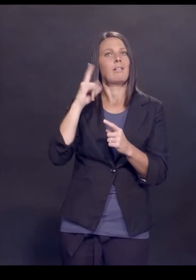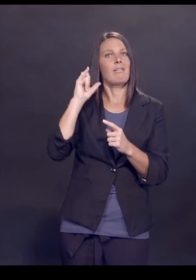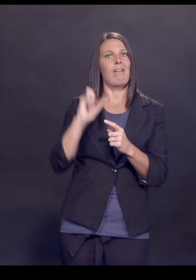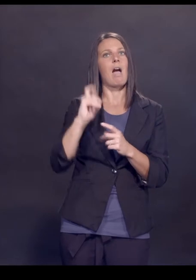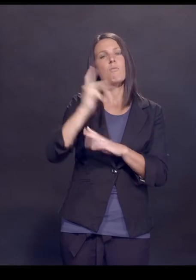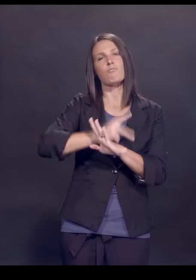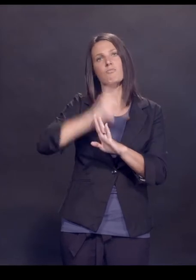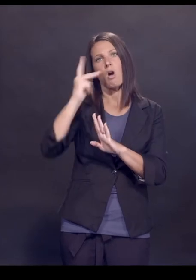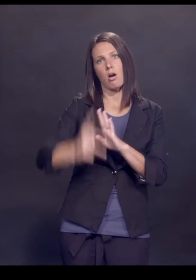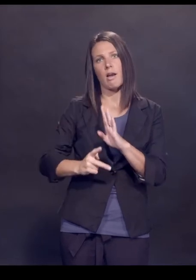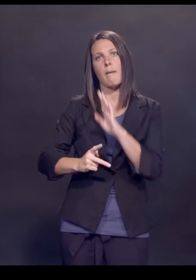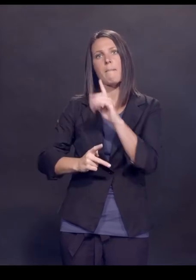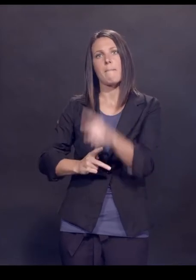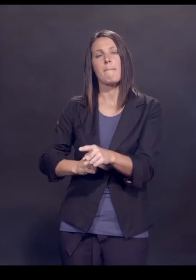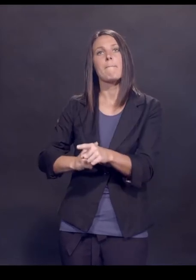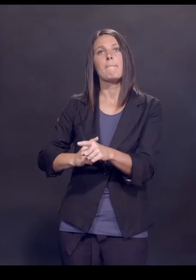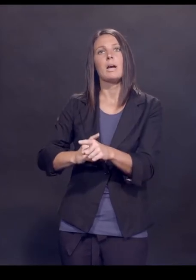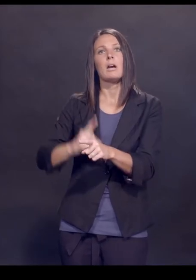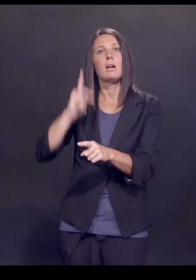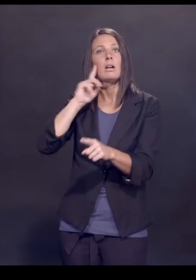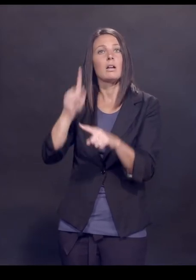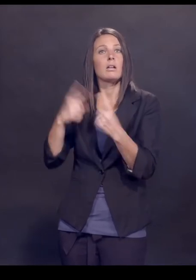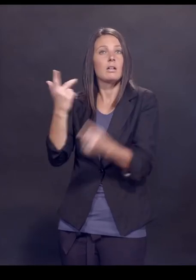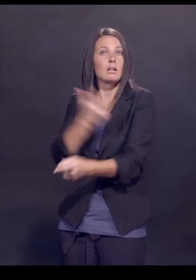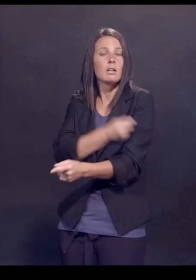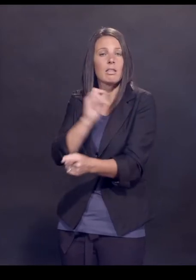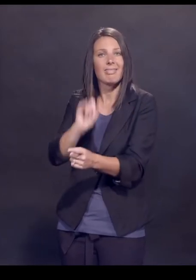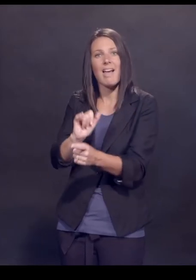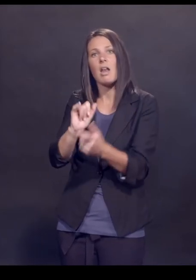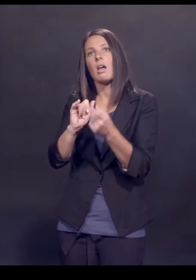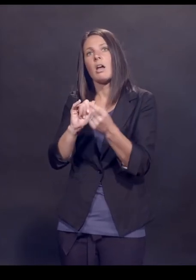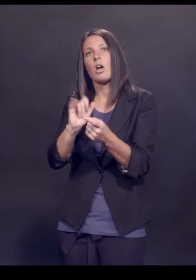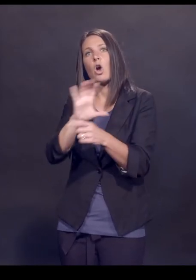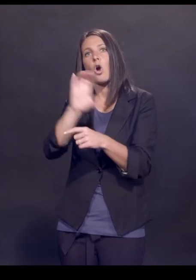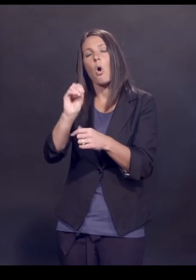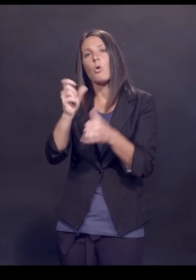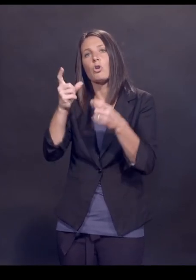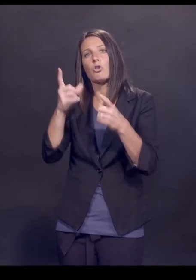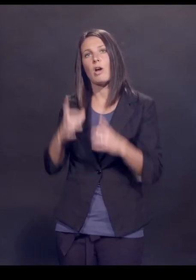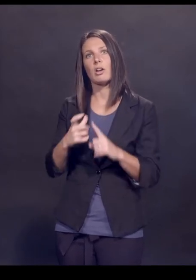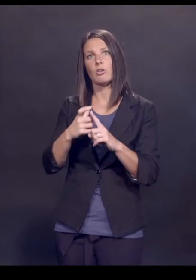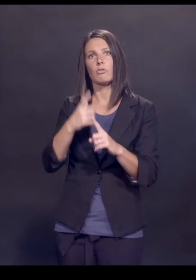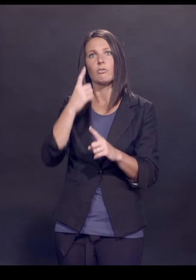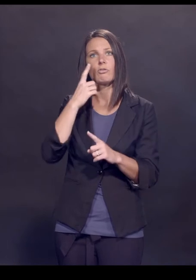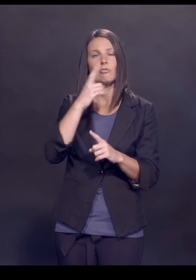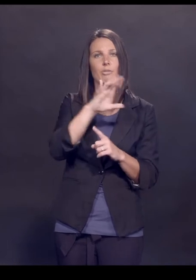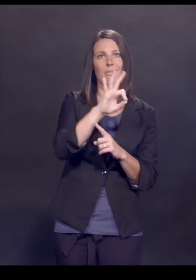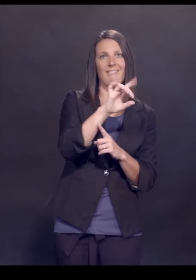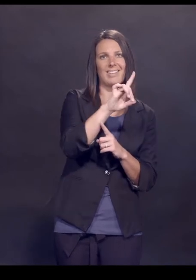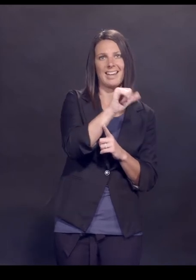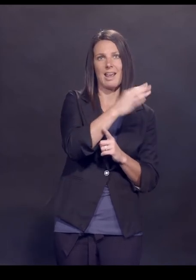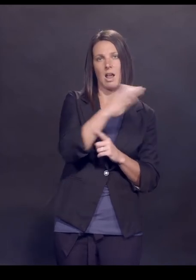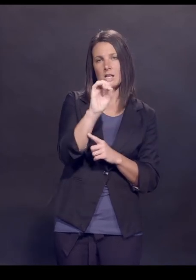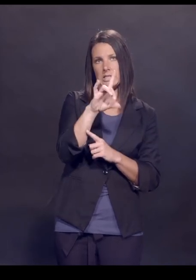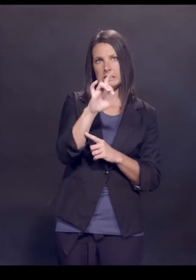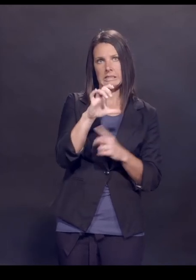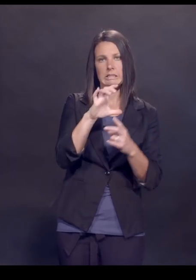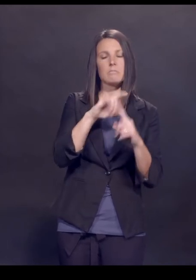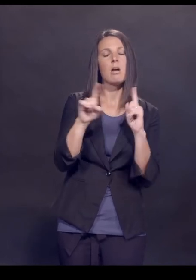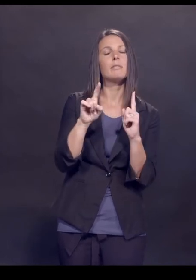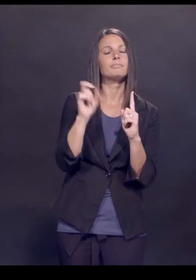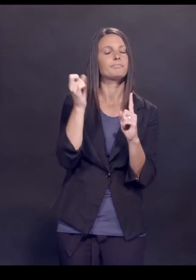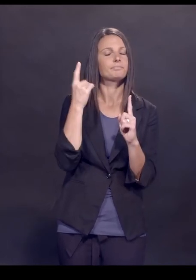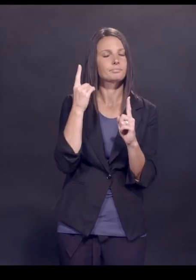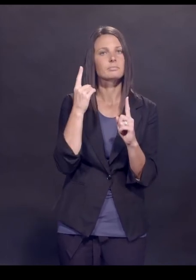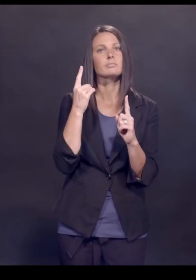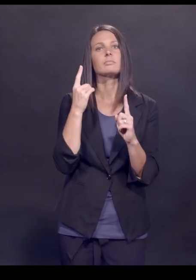Vaccine Adverse Events Reporting System program that is co-directed by the CDC and the FDA. But it's, not,